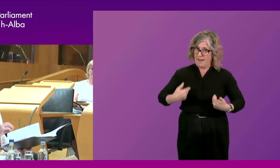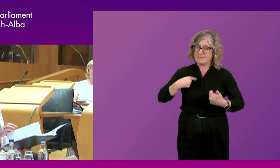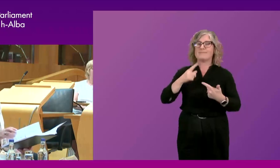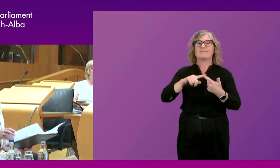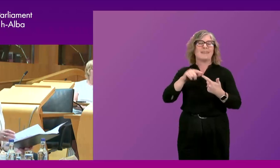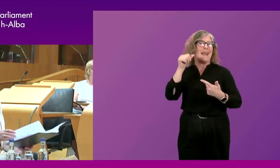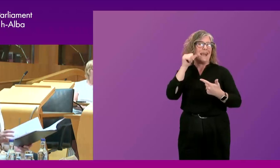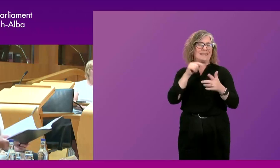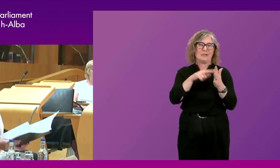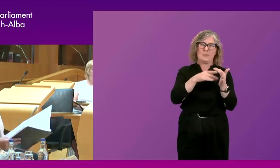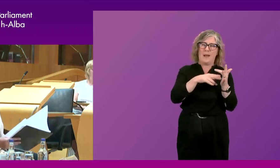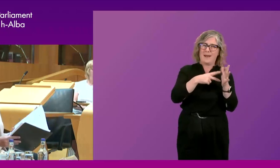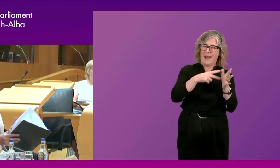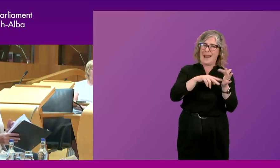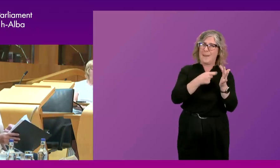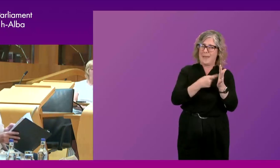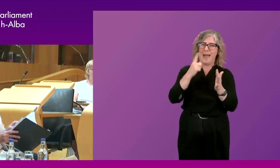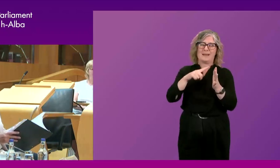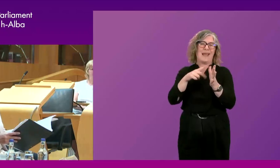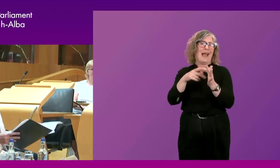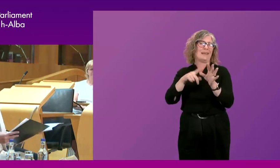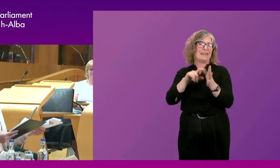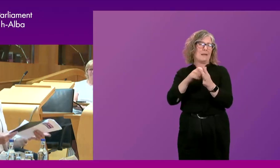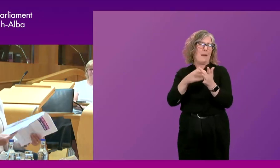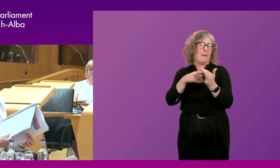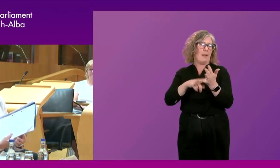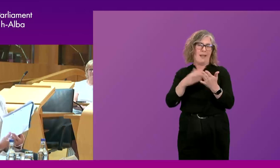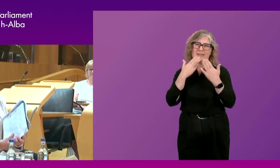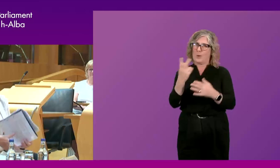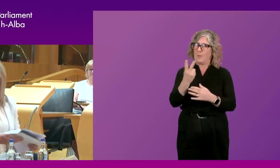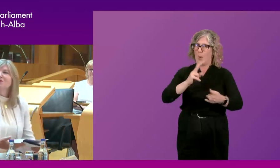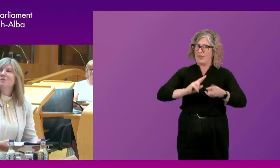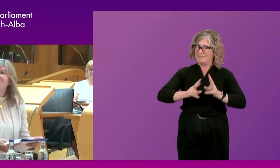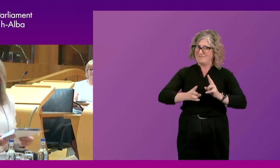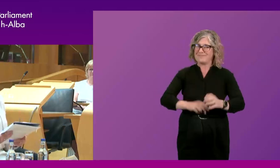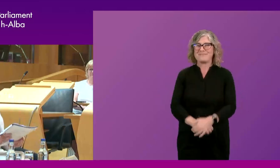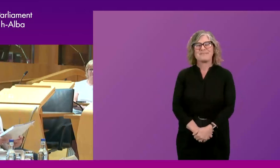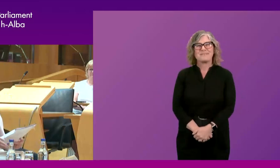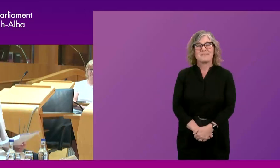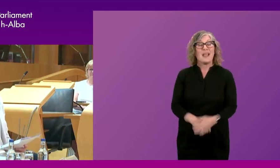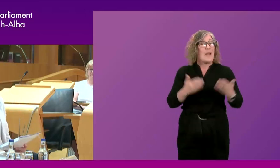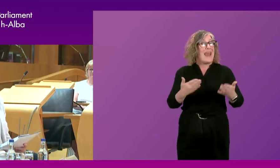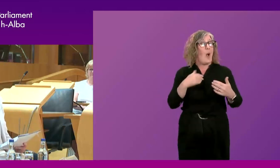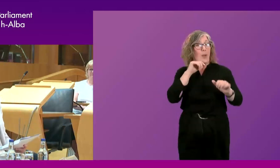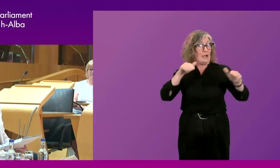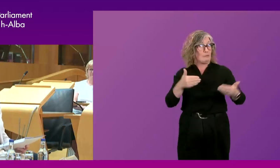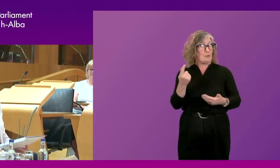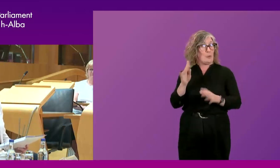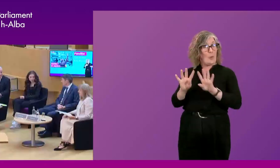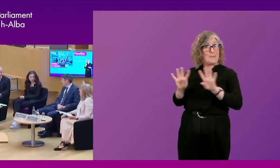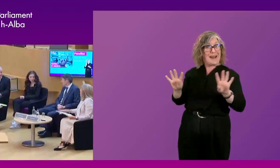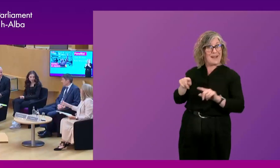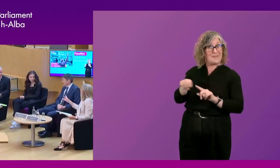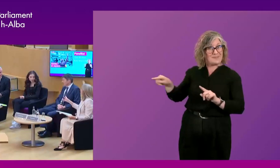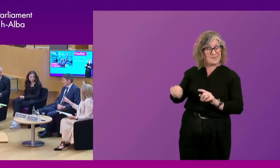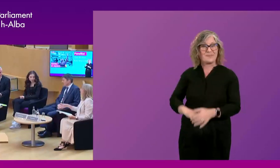and Andy Carmichael, and thank them for their support. I'm going to begin to introduce our panellists. And with